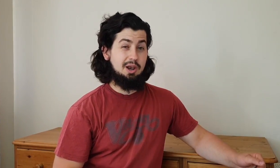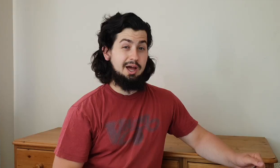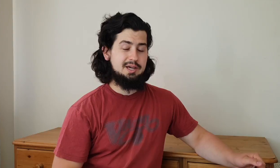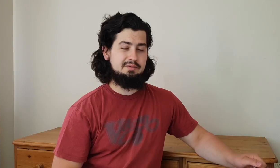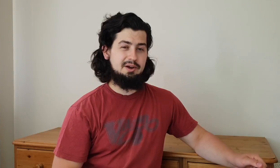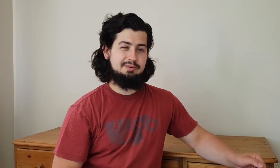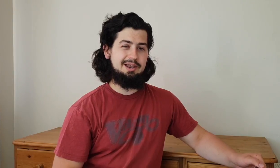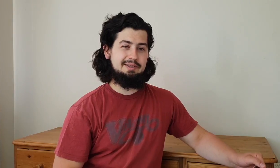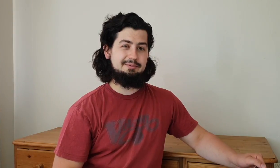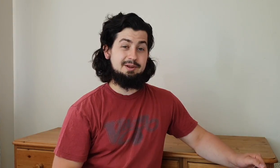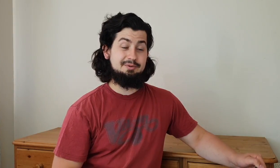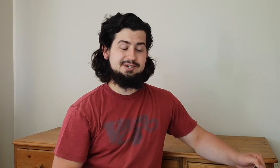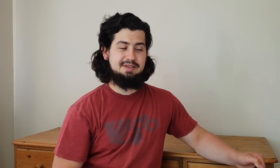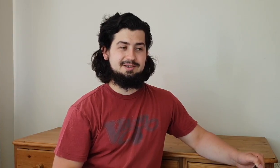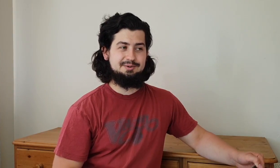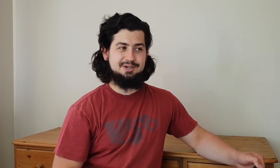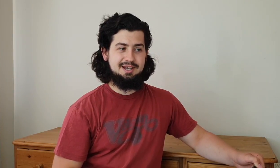a like over there I really like it, I really appreciate that too inshallah.